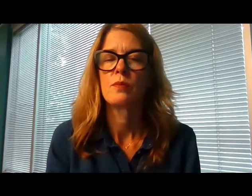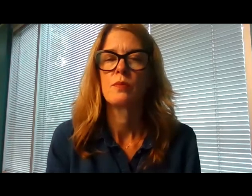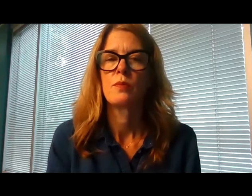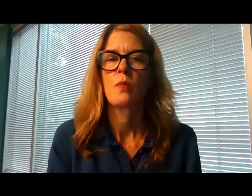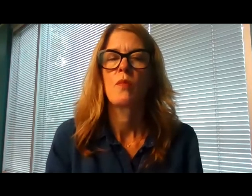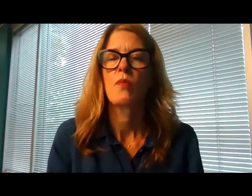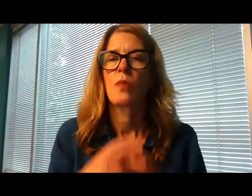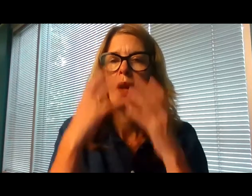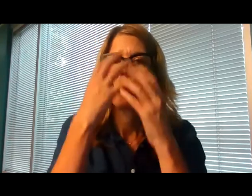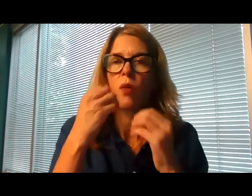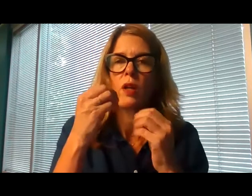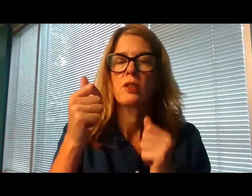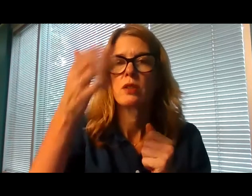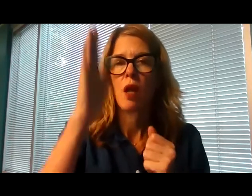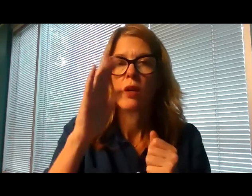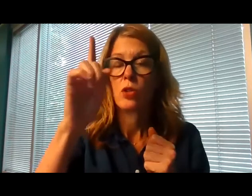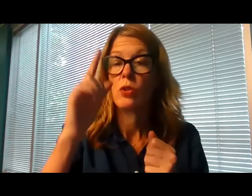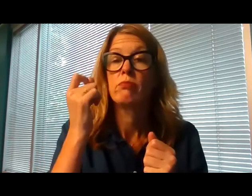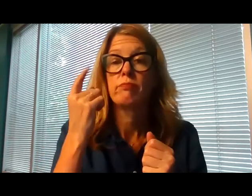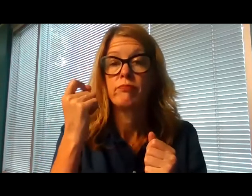Gracious God, you hear the prayers of our hearts.